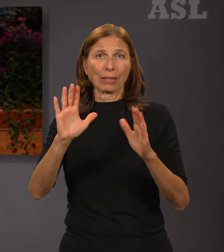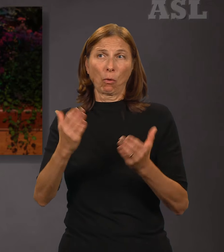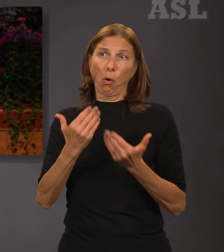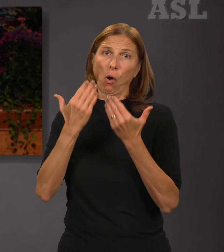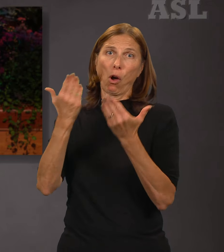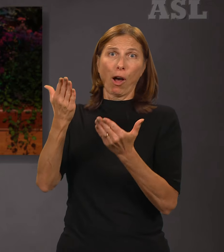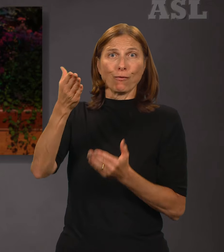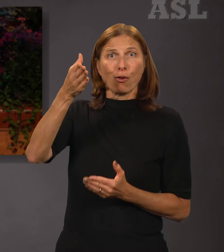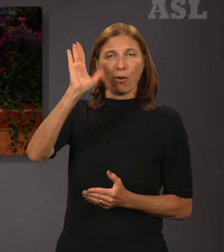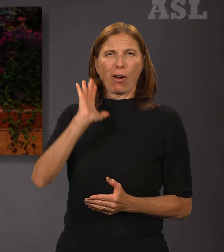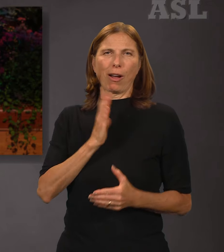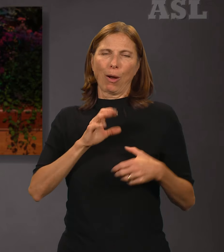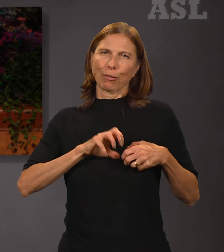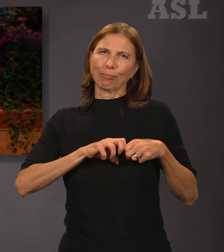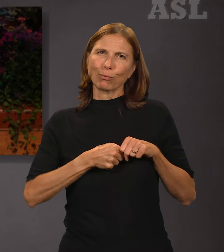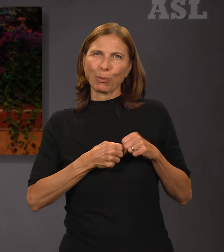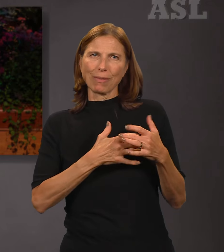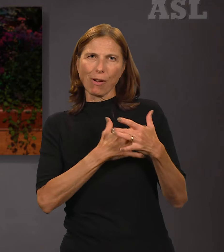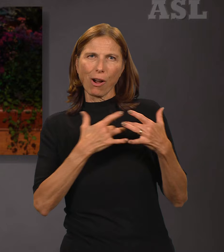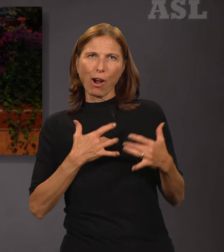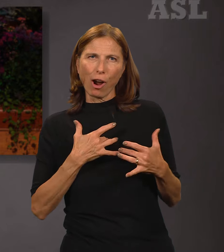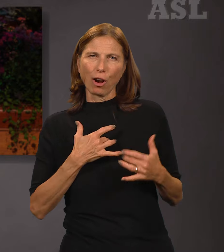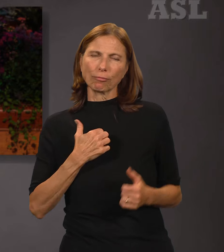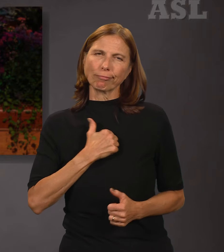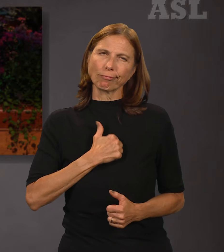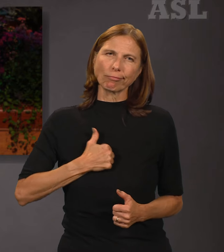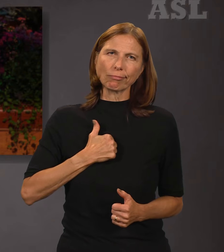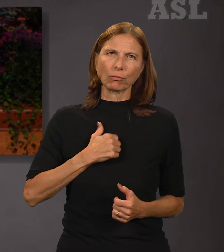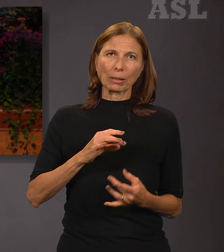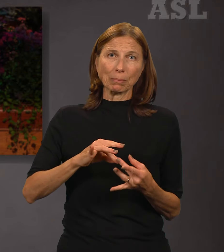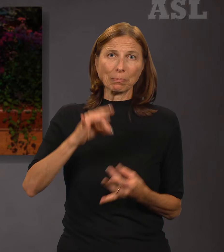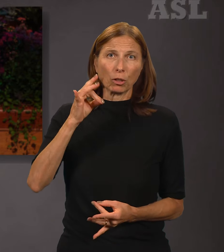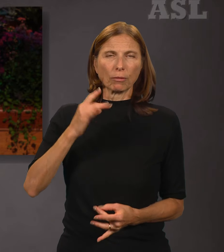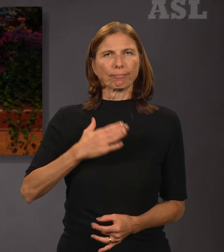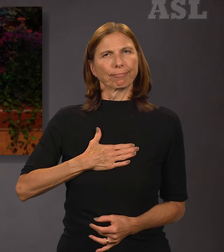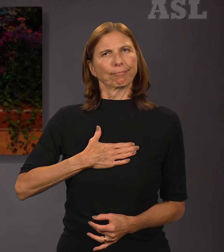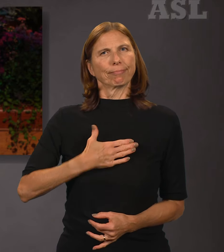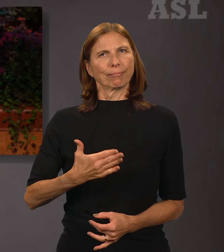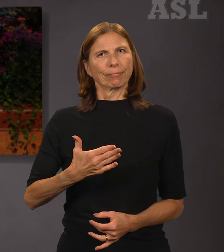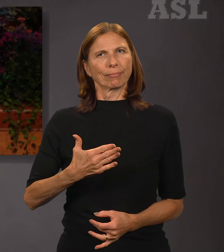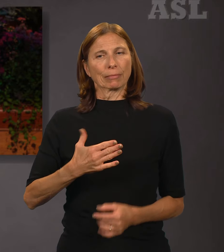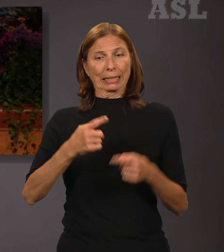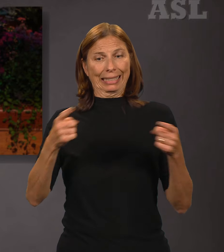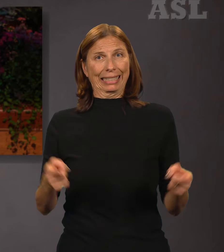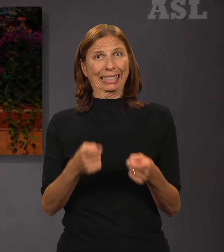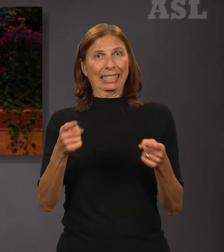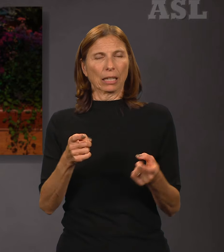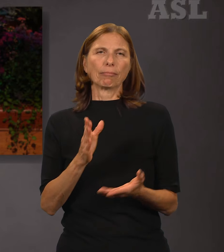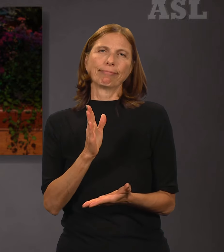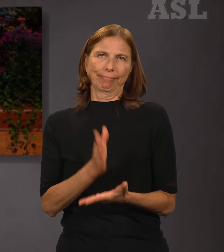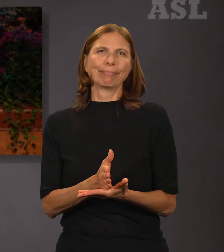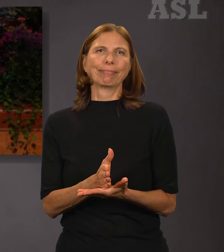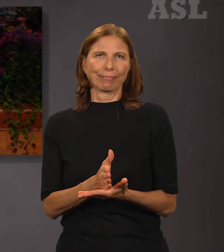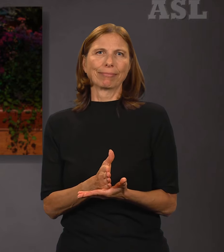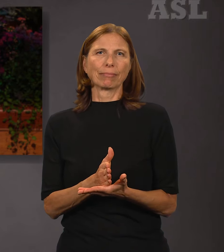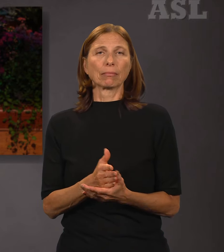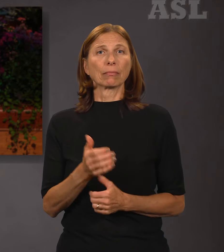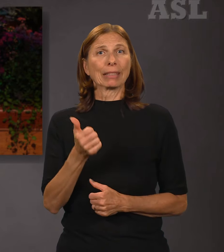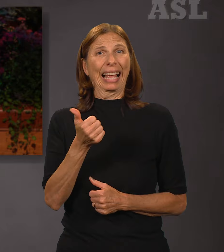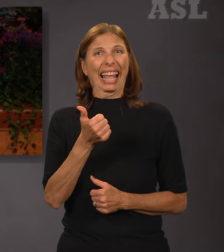God a broken heart and a contrite spirit, confessing and forsaking sin, restoring that which is damaged